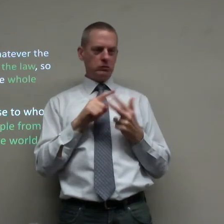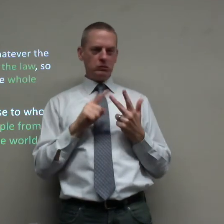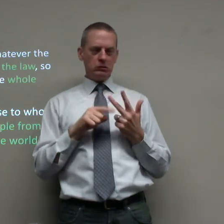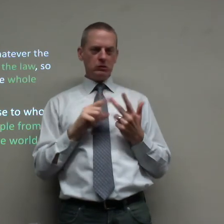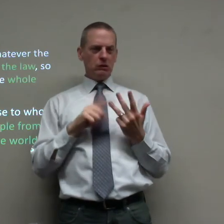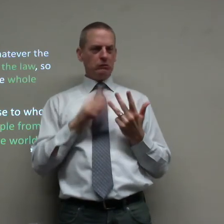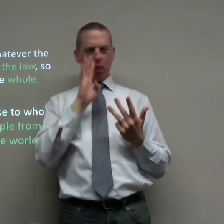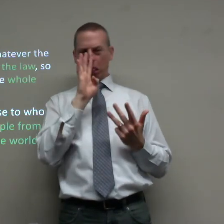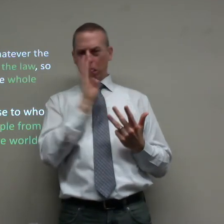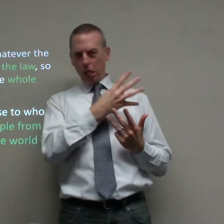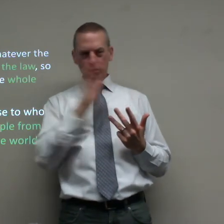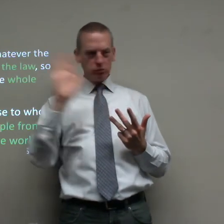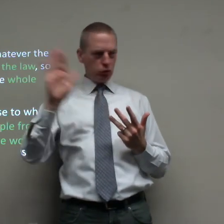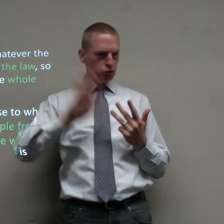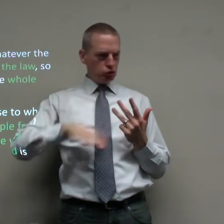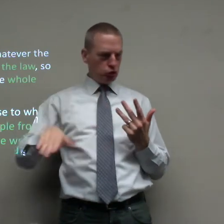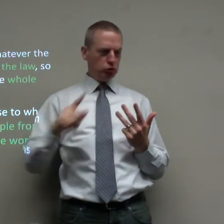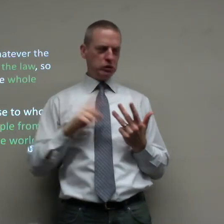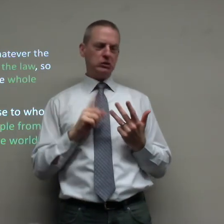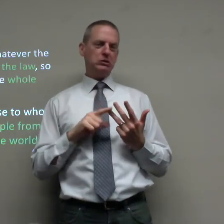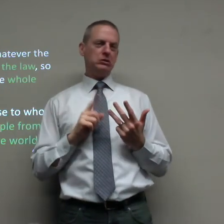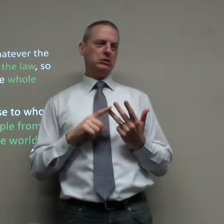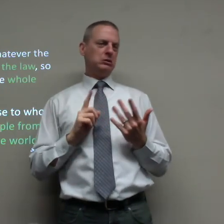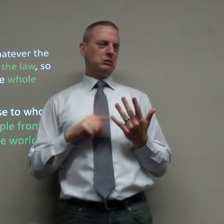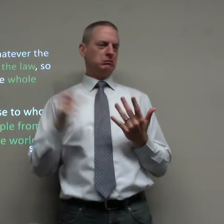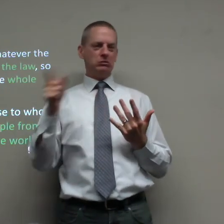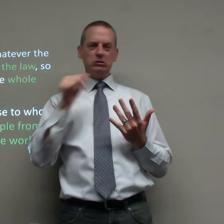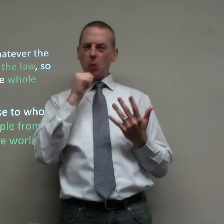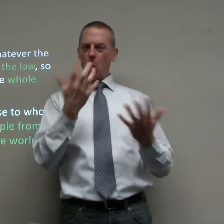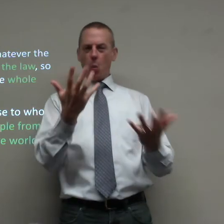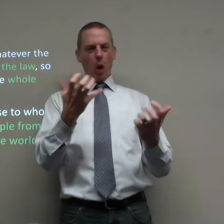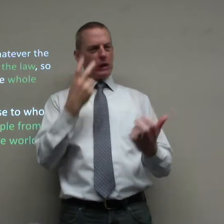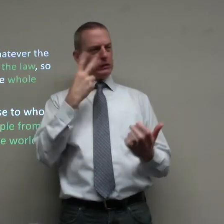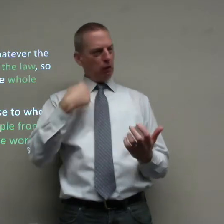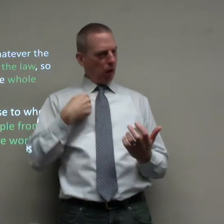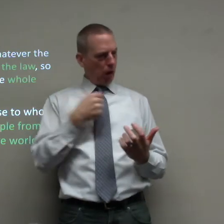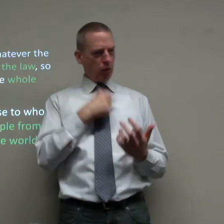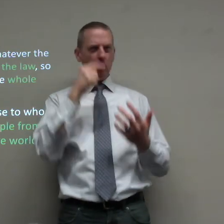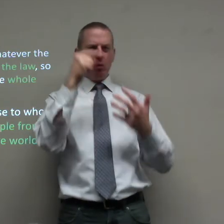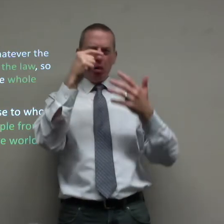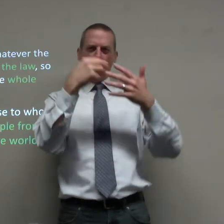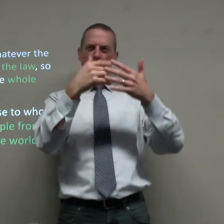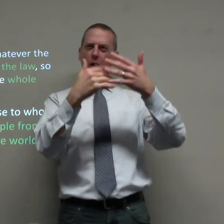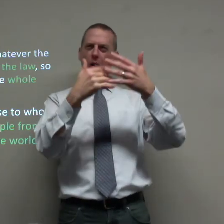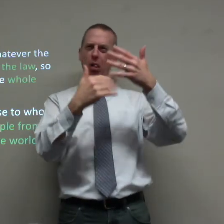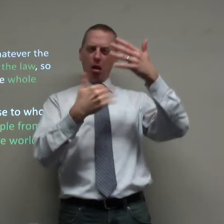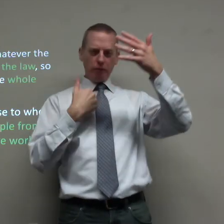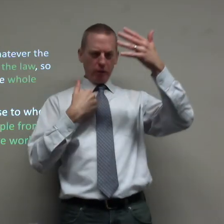he doesn't support righteous causes he ignores his children he doesn't he neglects them